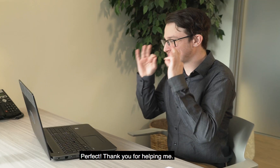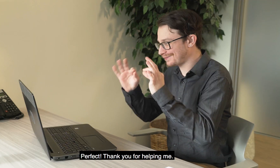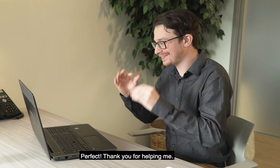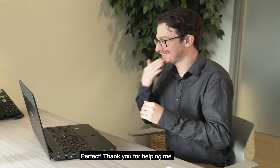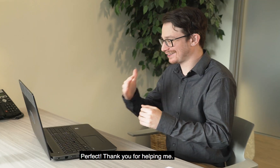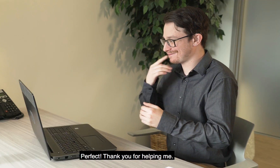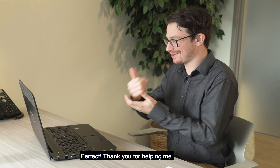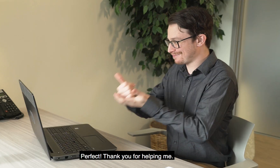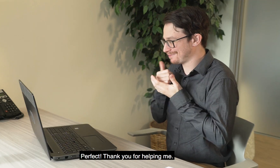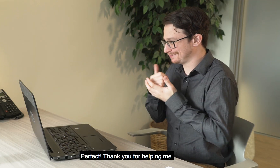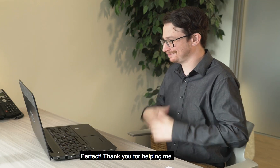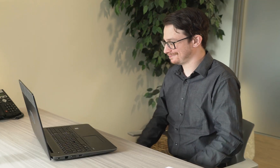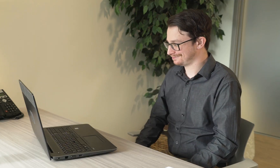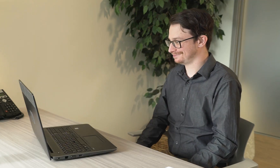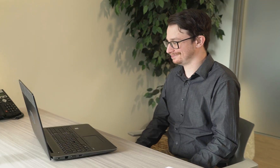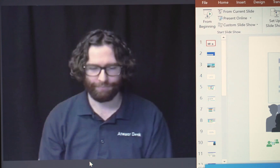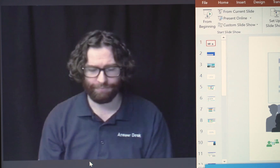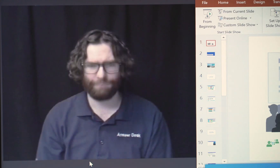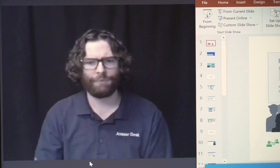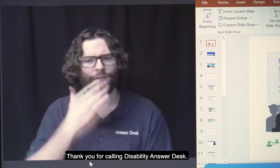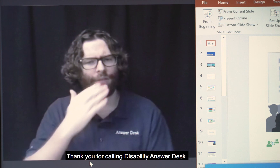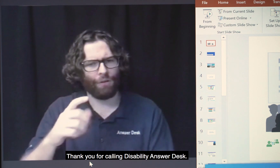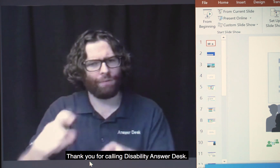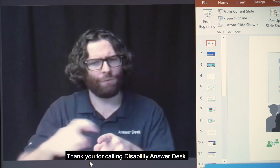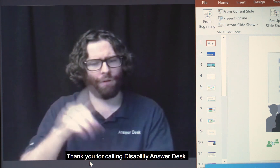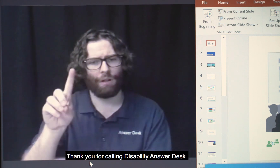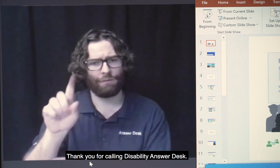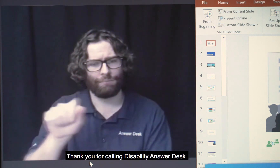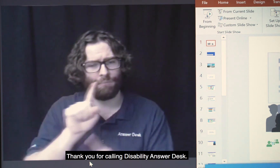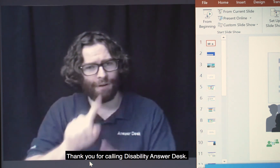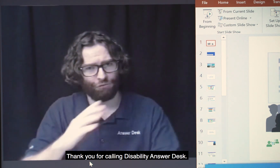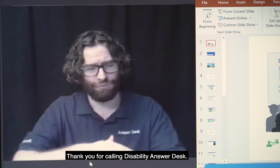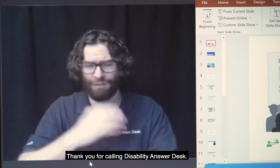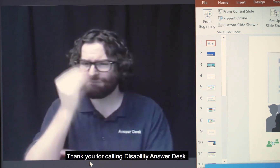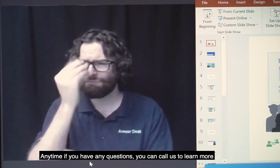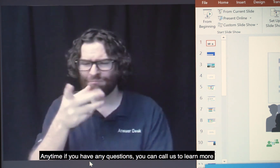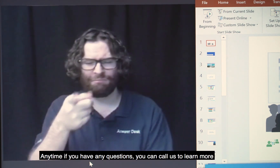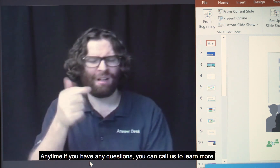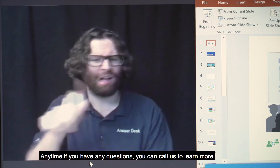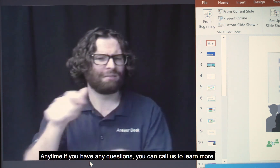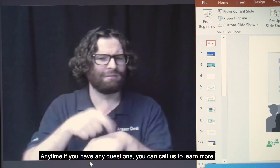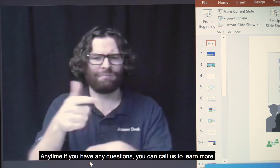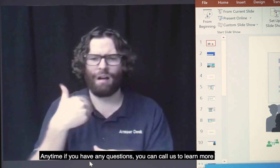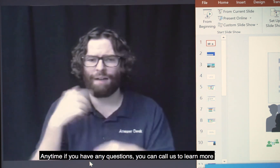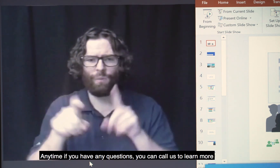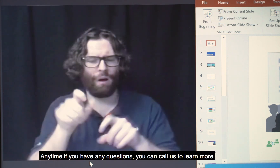Perfect. Thank you for helping me. Thank you for calling Disability Answer Desk. Anytime you have questions,